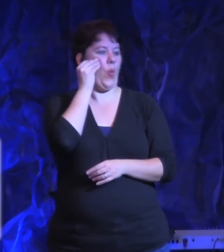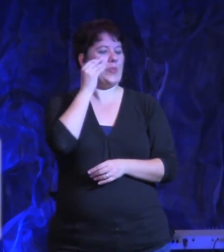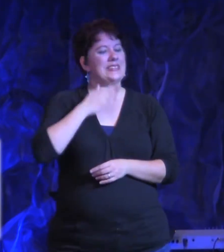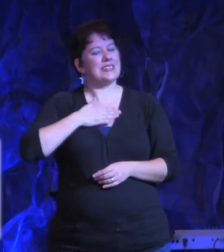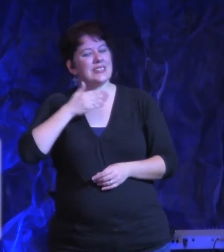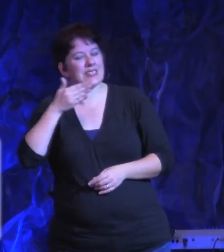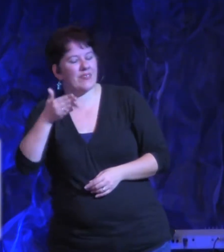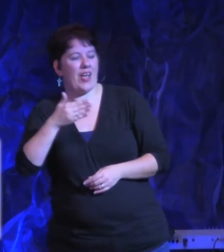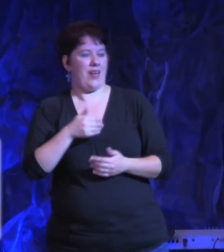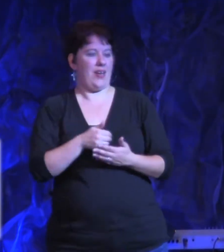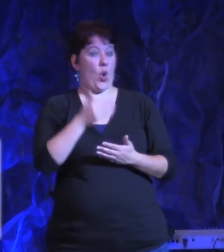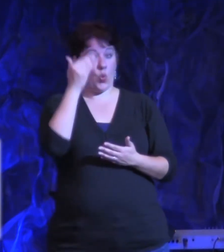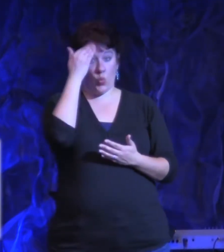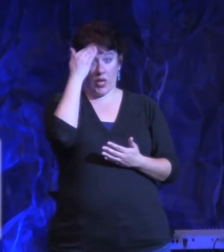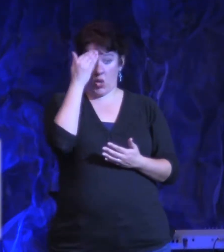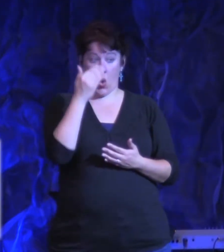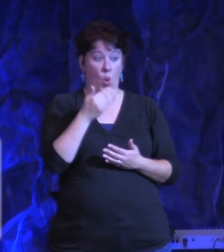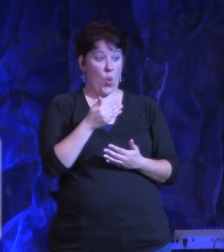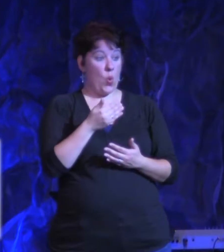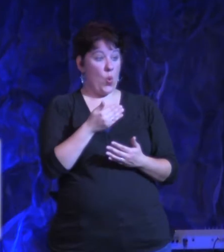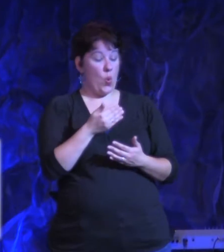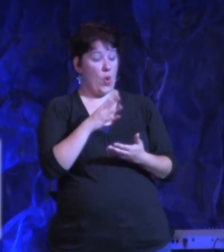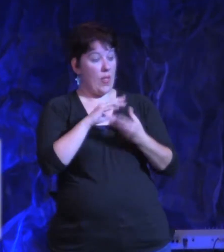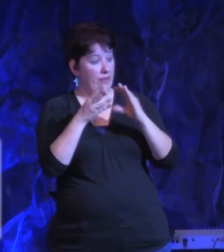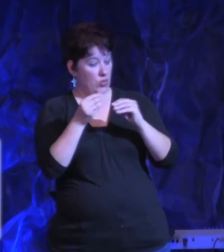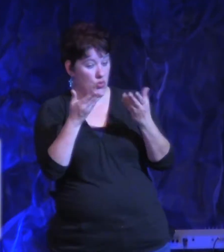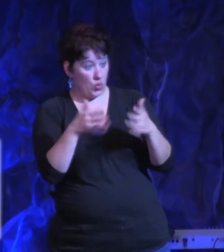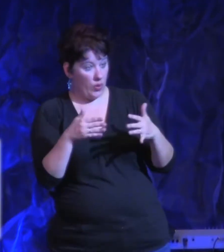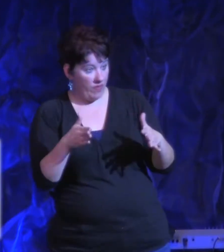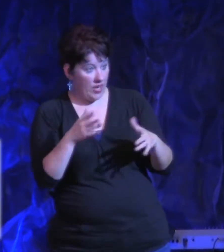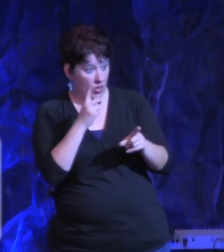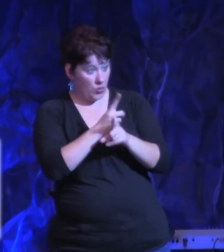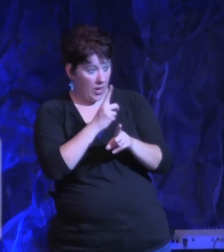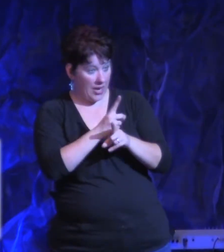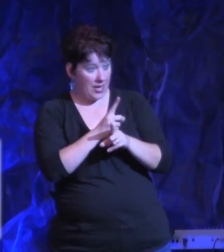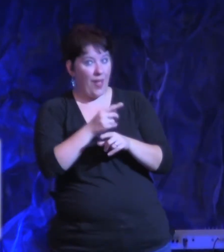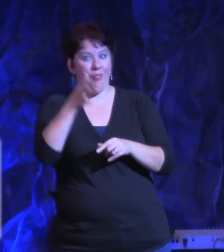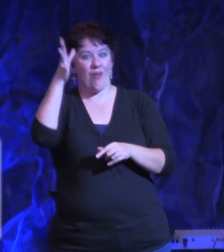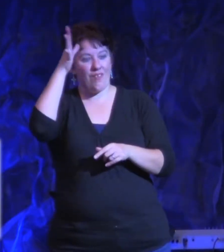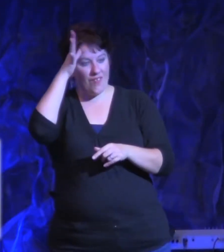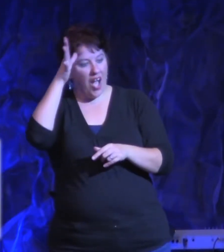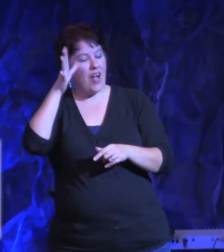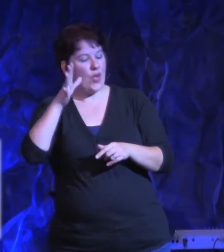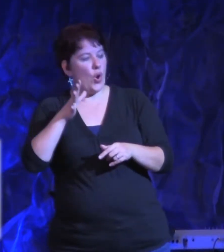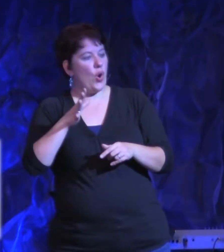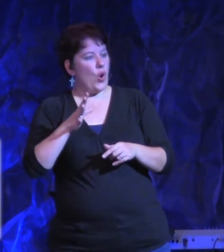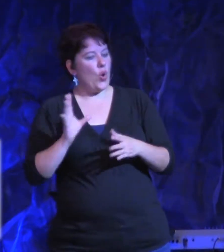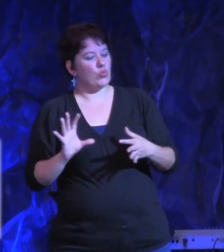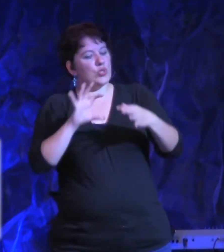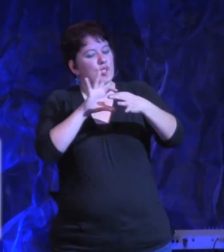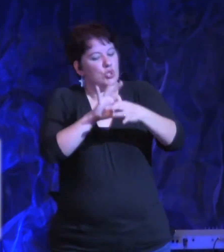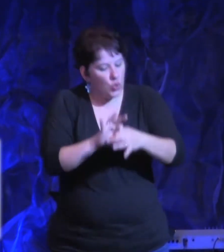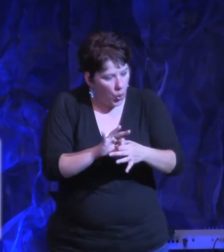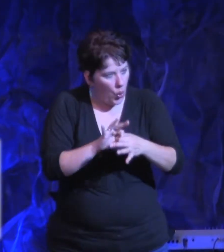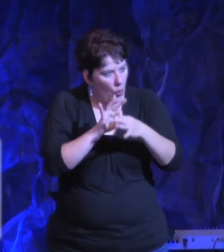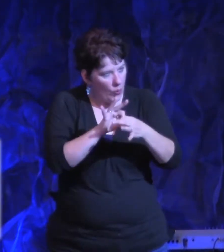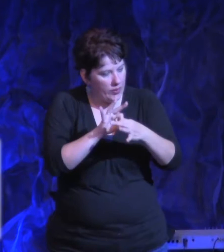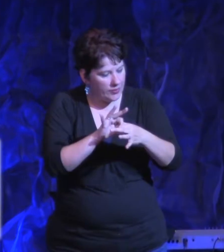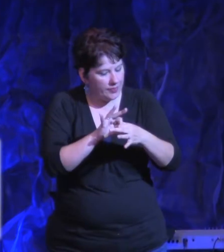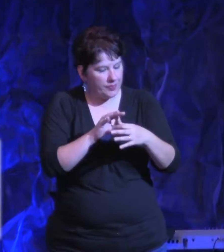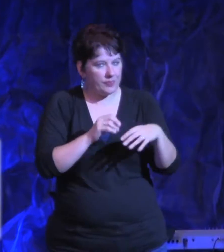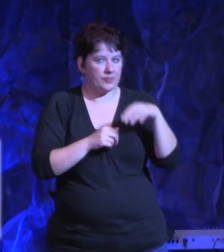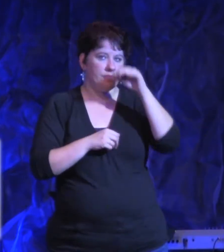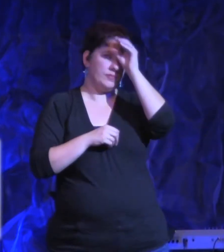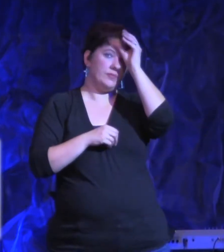know the rest of the story is that he was restored. And so unconfessed sin creates a barrier, but confession and